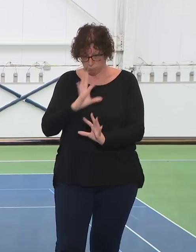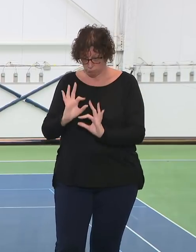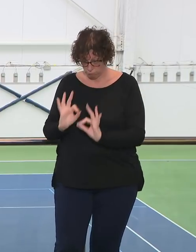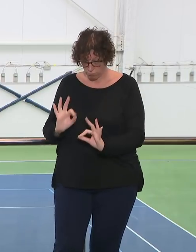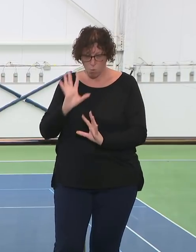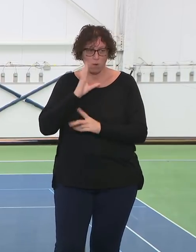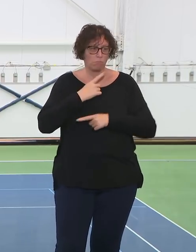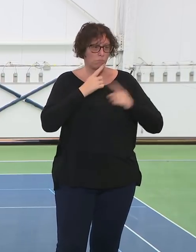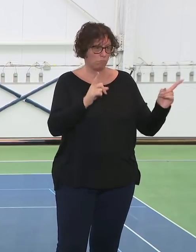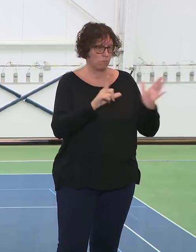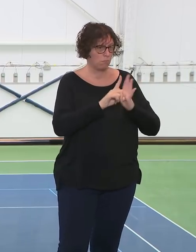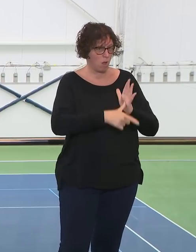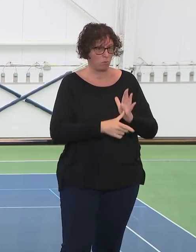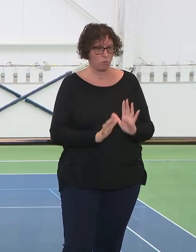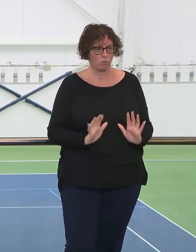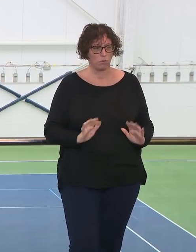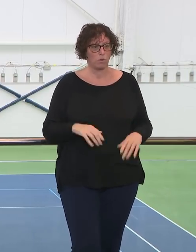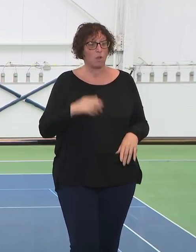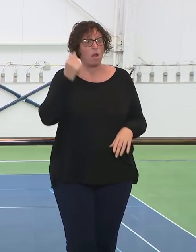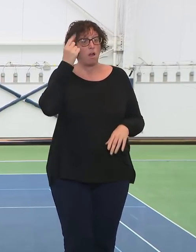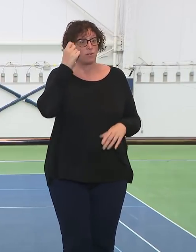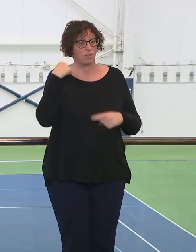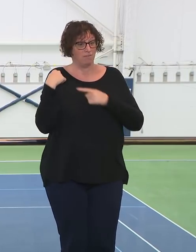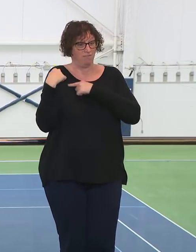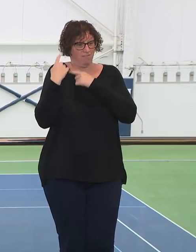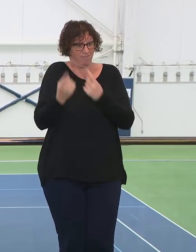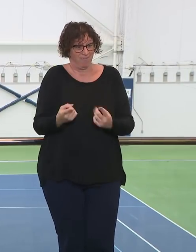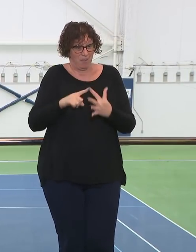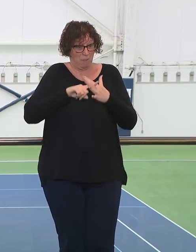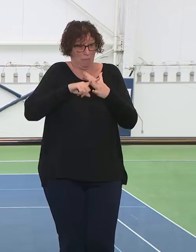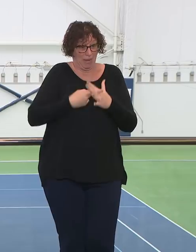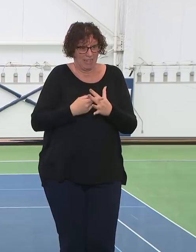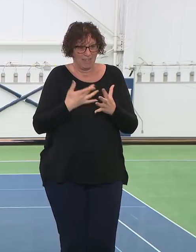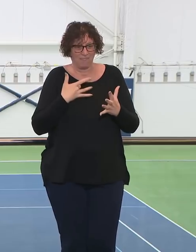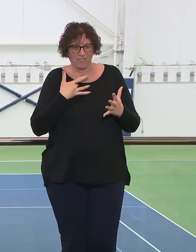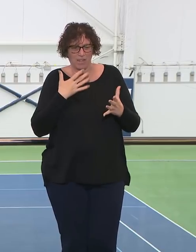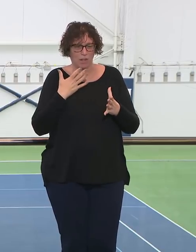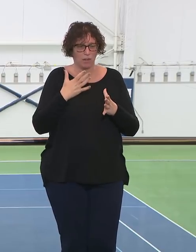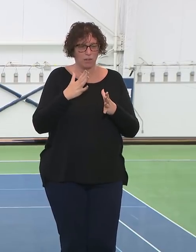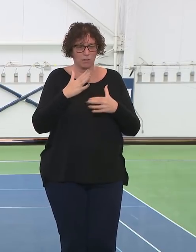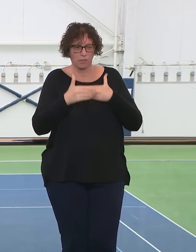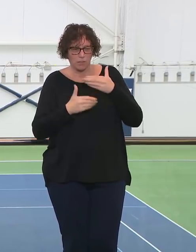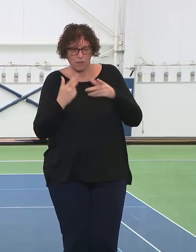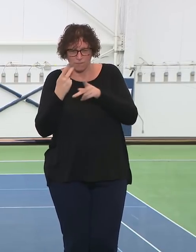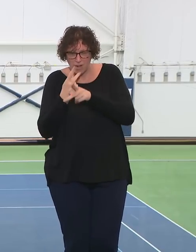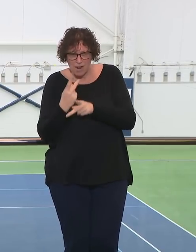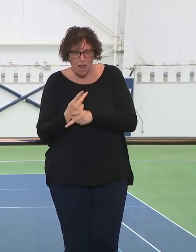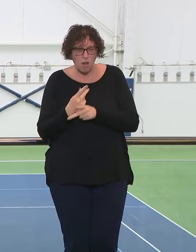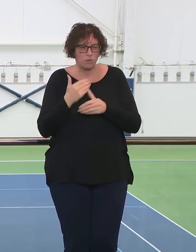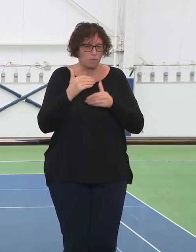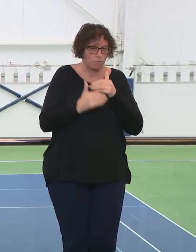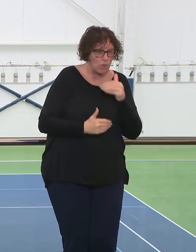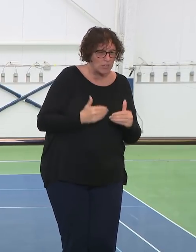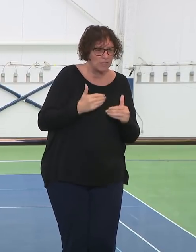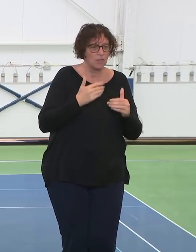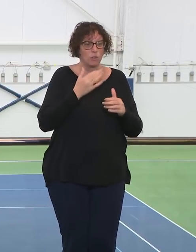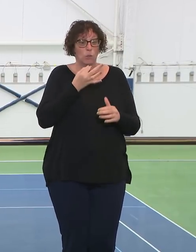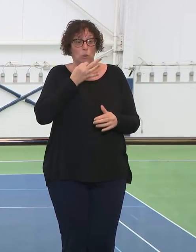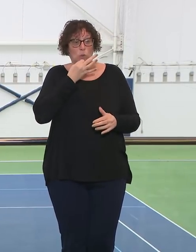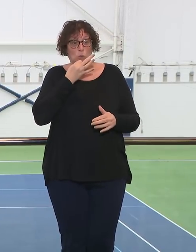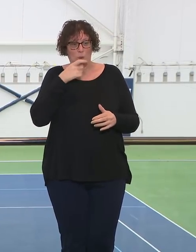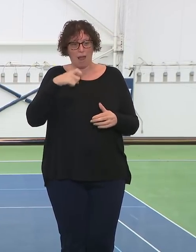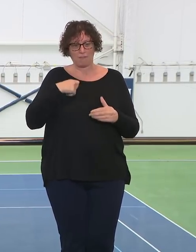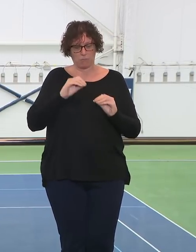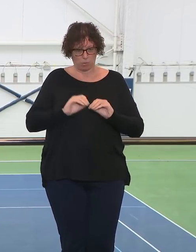very hand-to-mouth the first few weeks getting set for this kind of onslaught. But I think soon we should be able to have much more detailed information